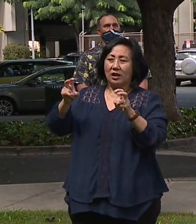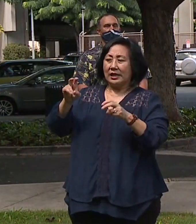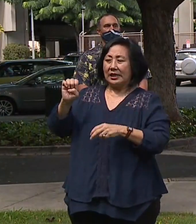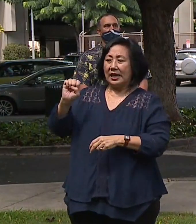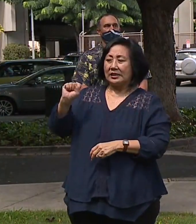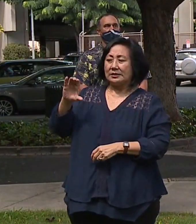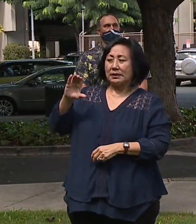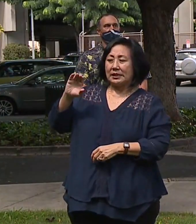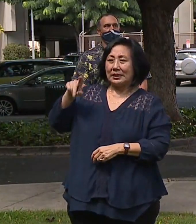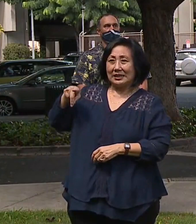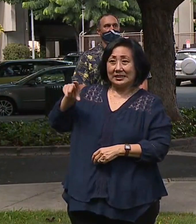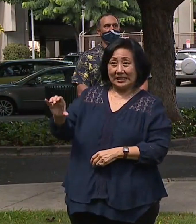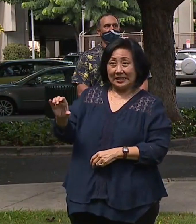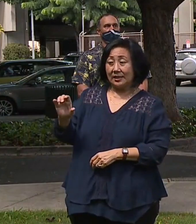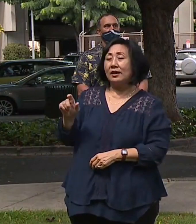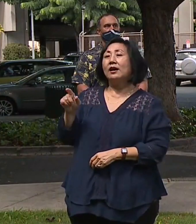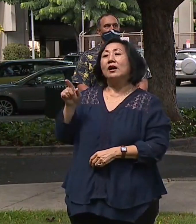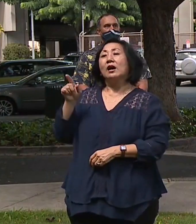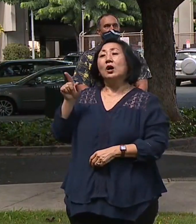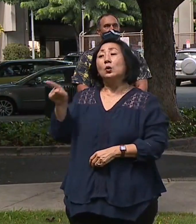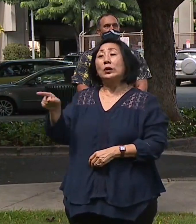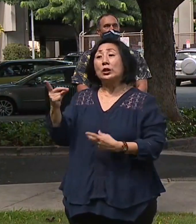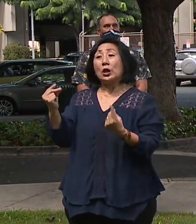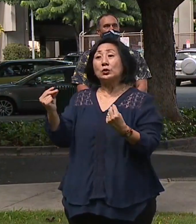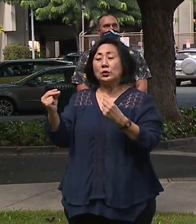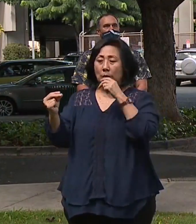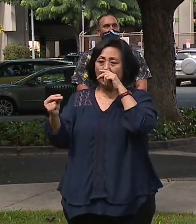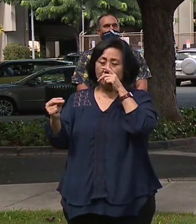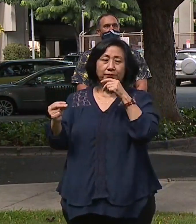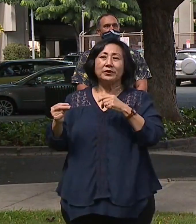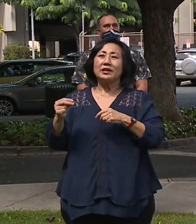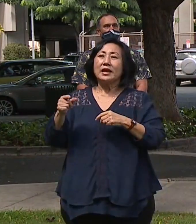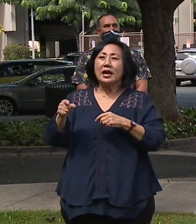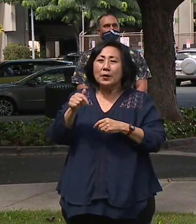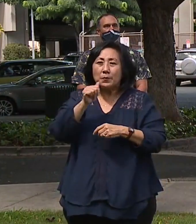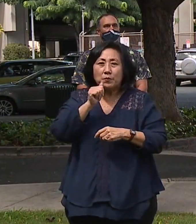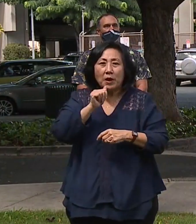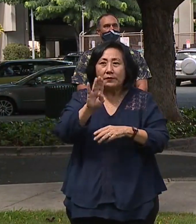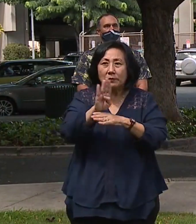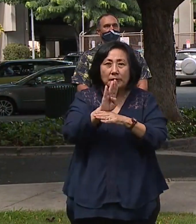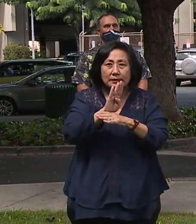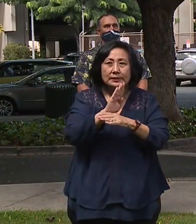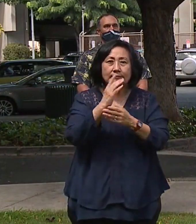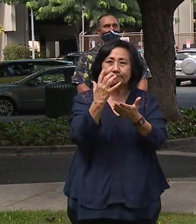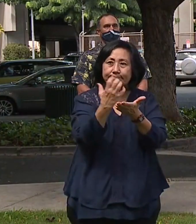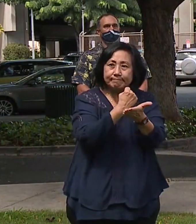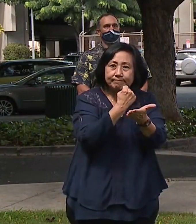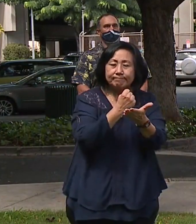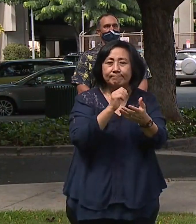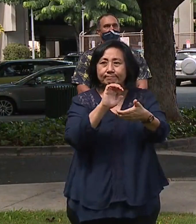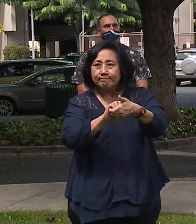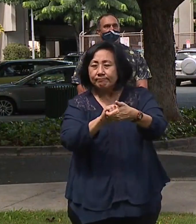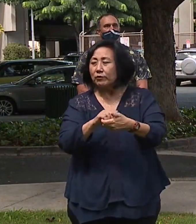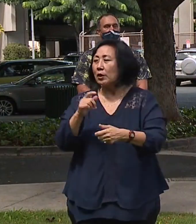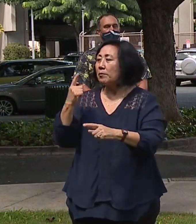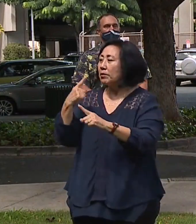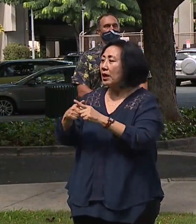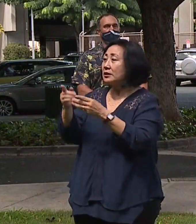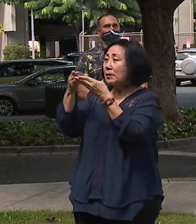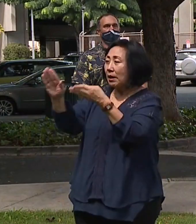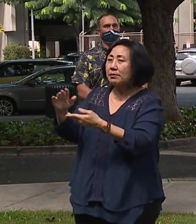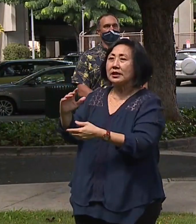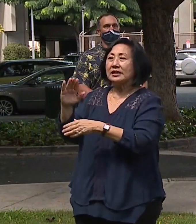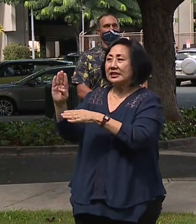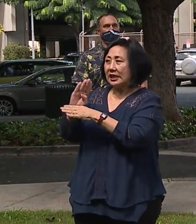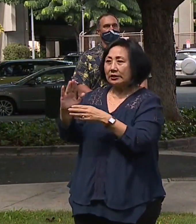ESPC that really leverages the strength of the private sector along with the scale and the scope of the public